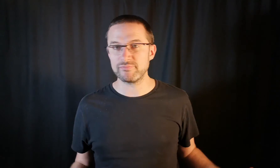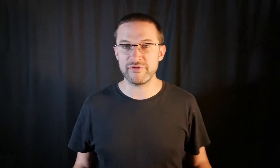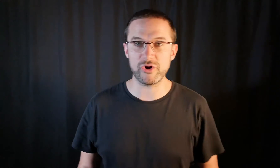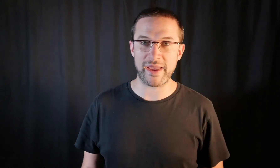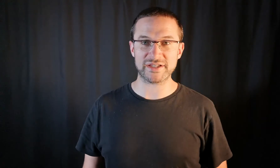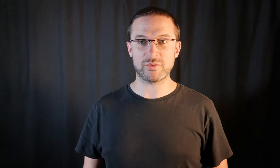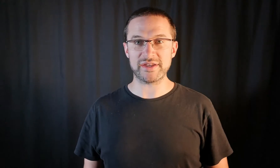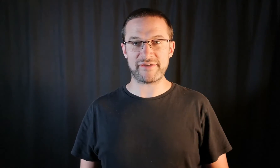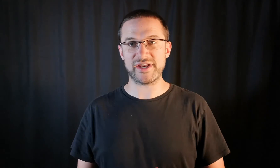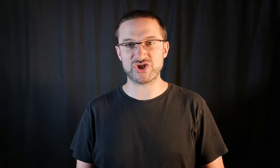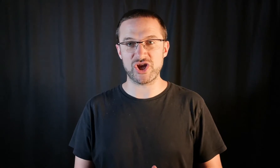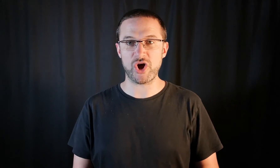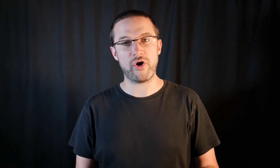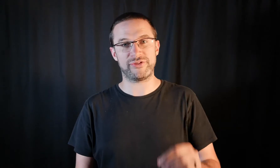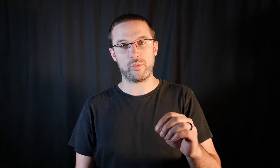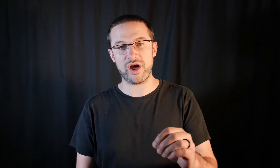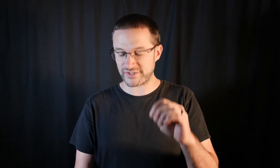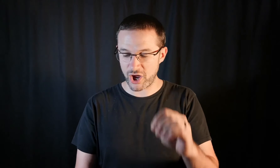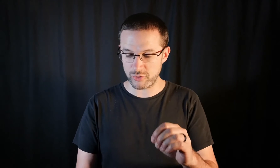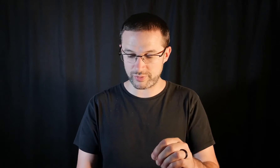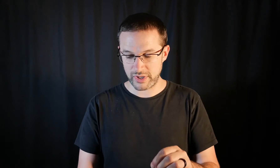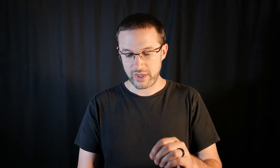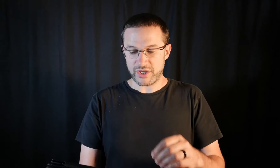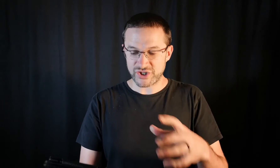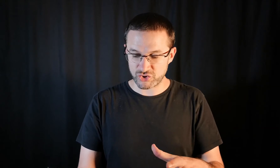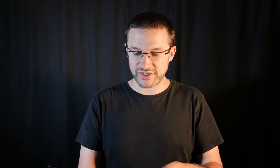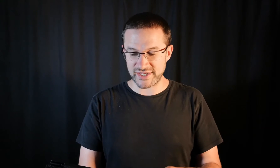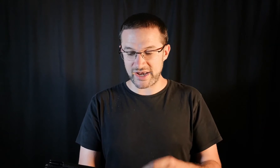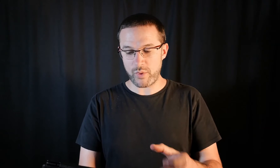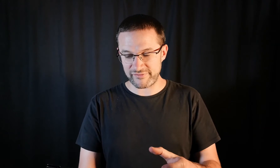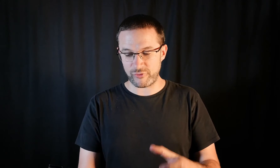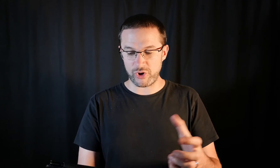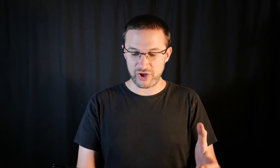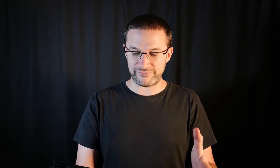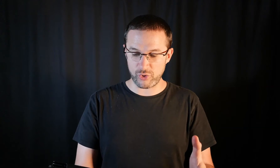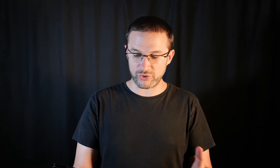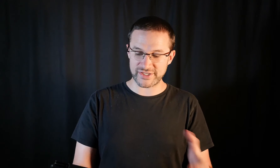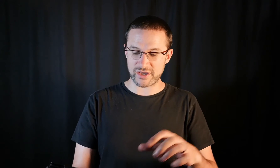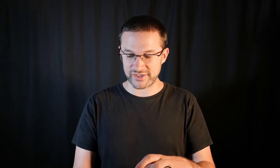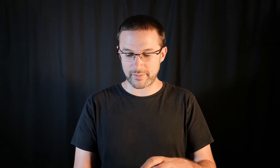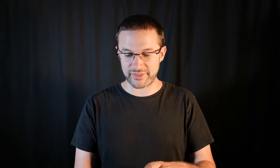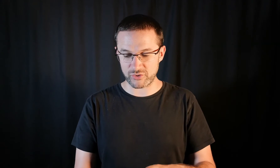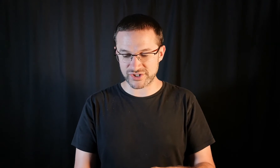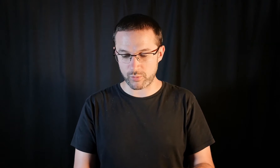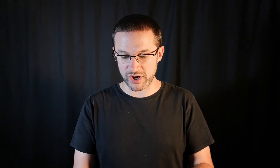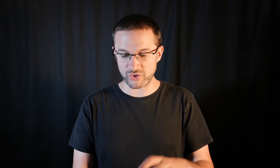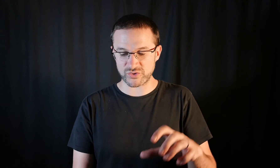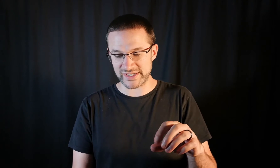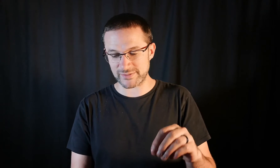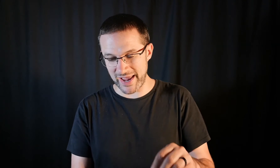move on back to our definition of the word hope. To trust in, wait for, look for or desire something or someone or to expect